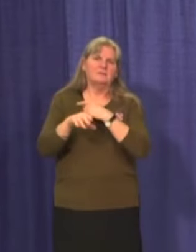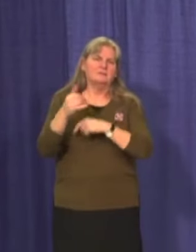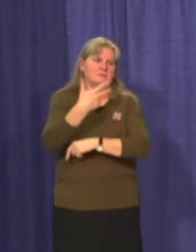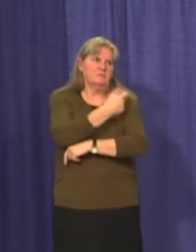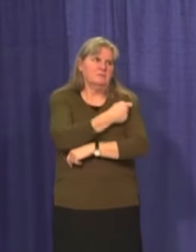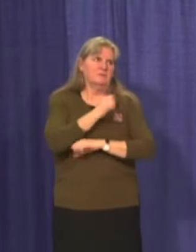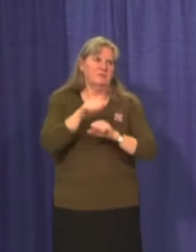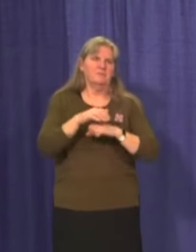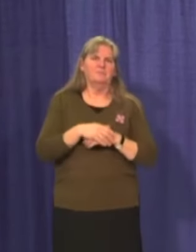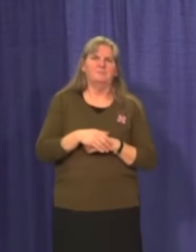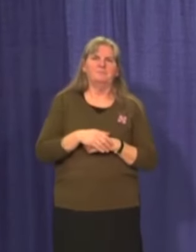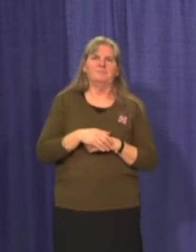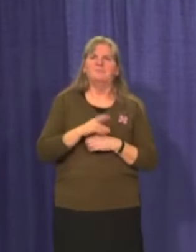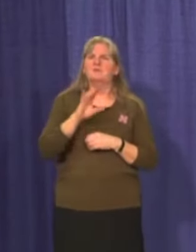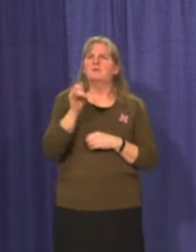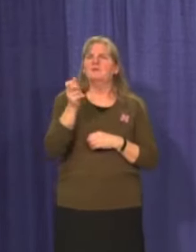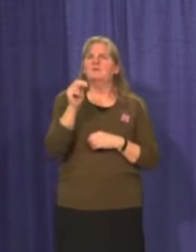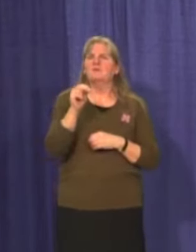CKRW.